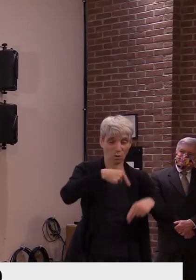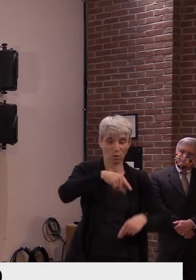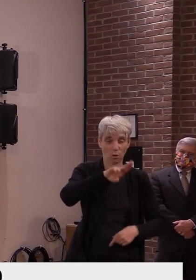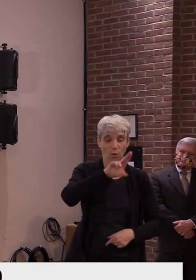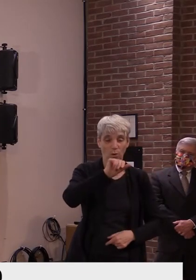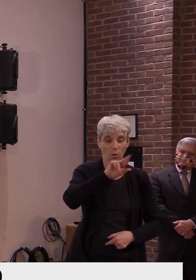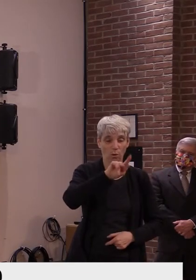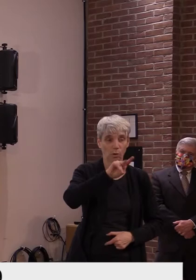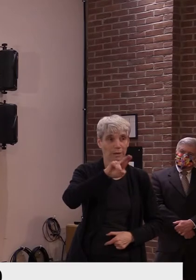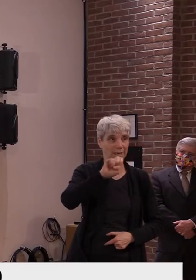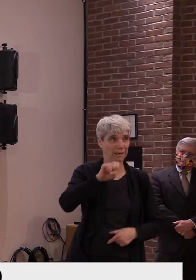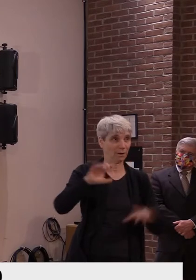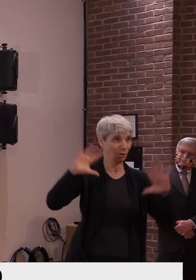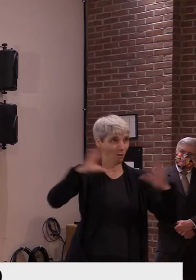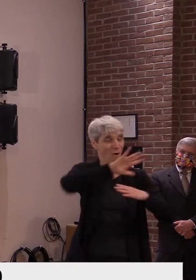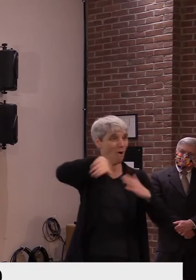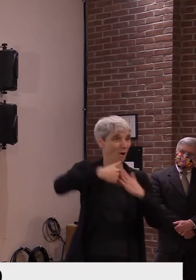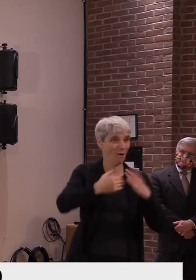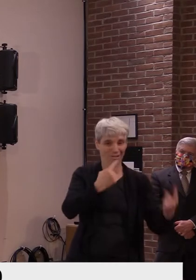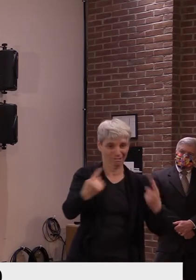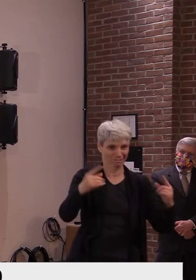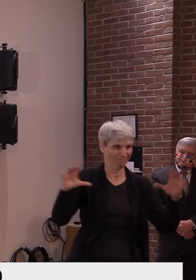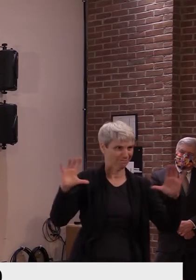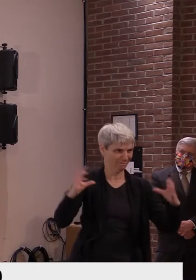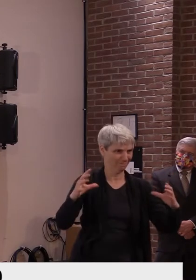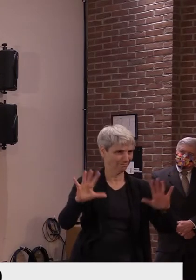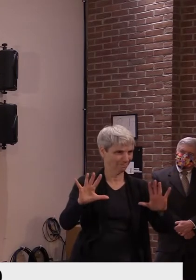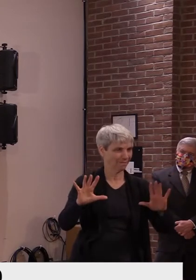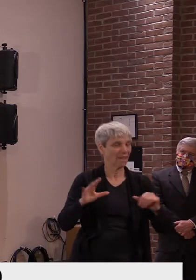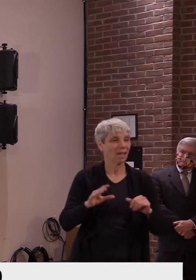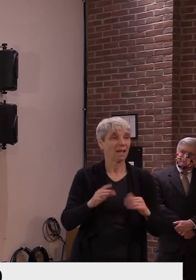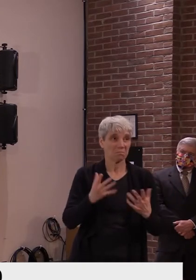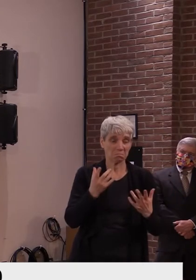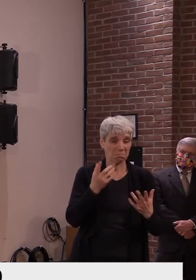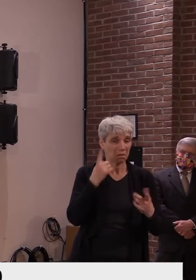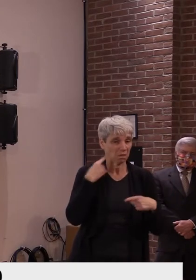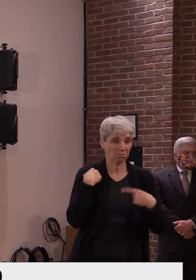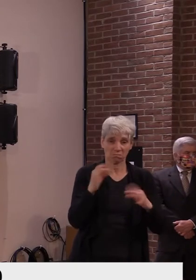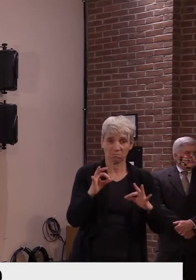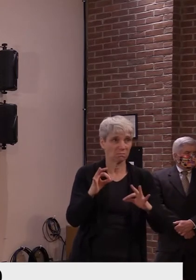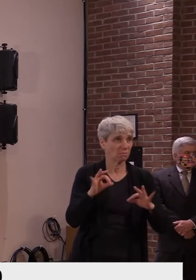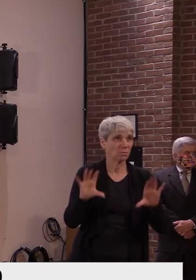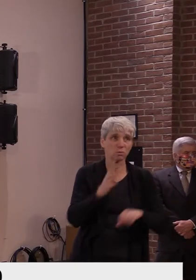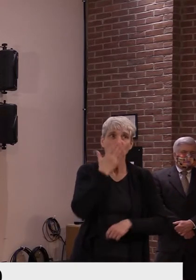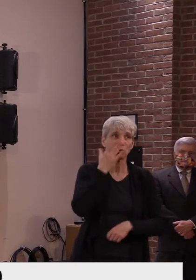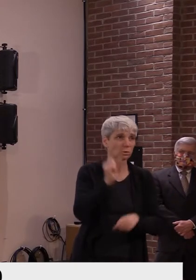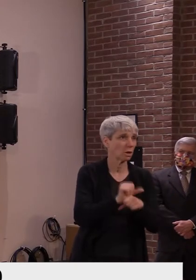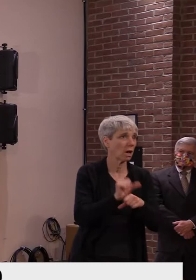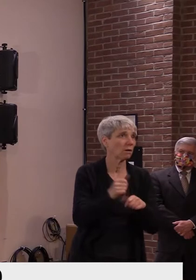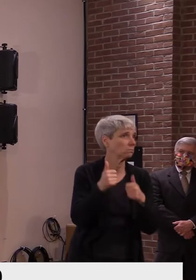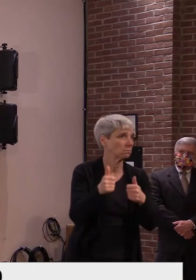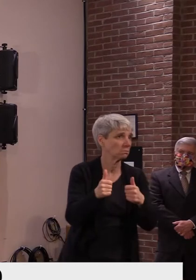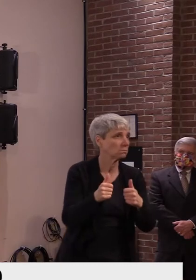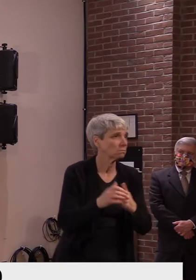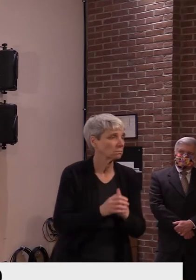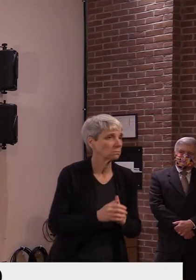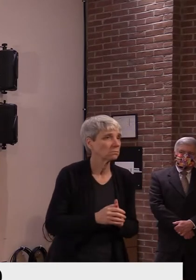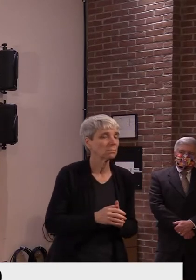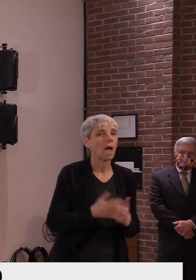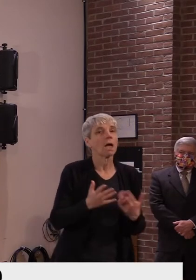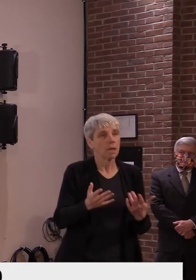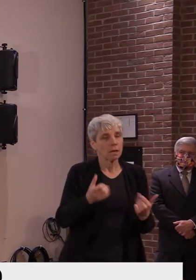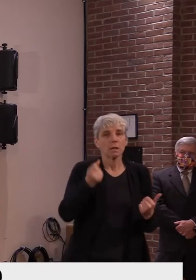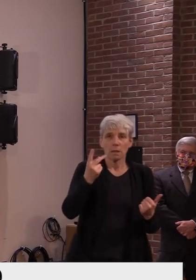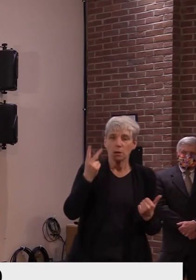um, I think they're all behaving very responsibly at this point in time. And they're going to continue on a testing